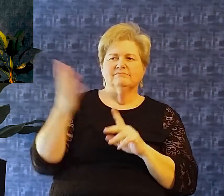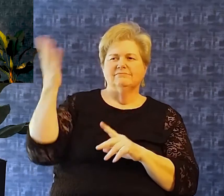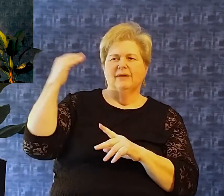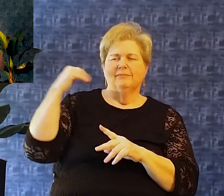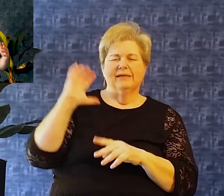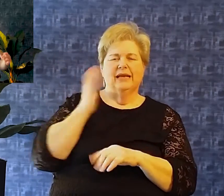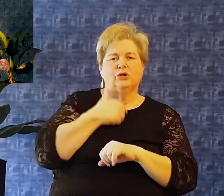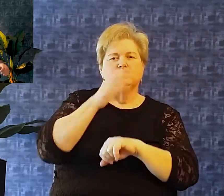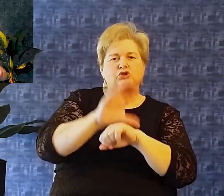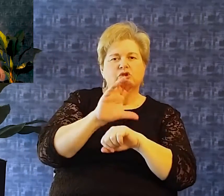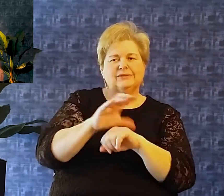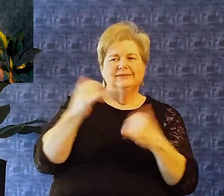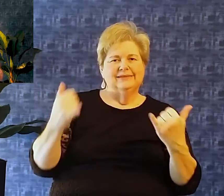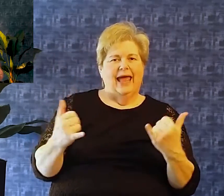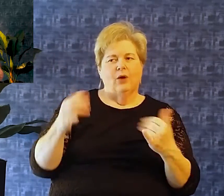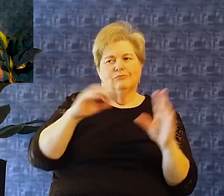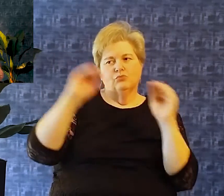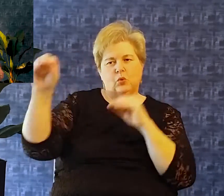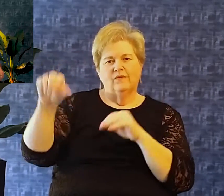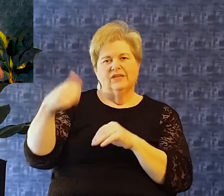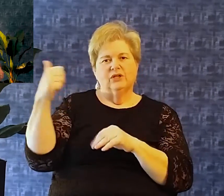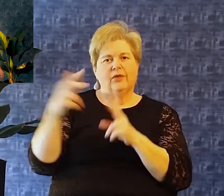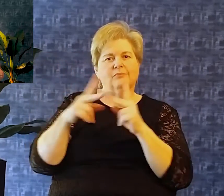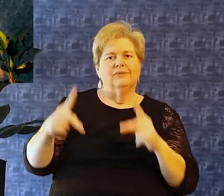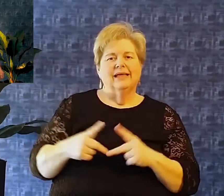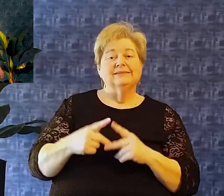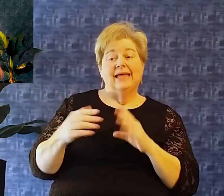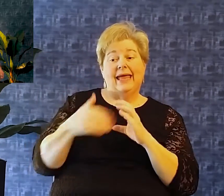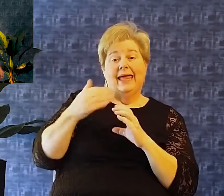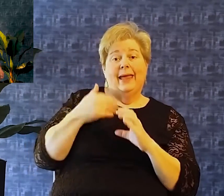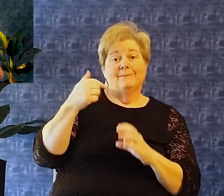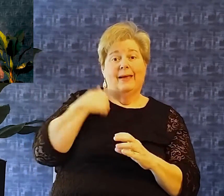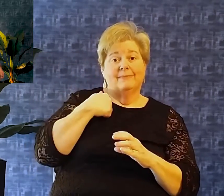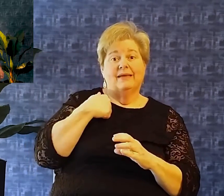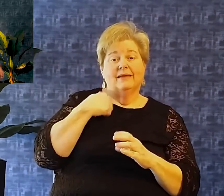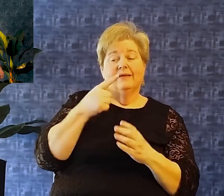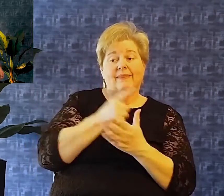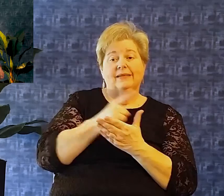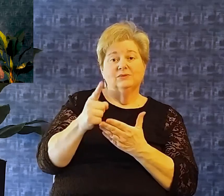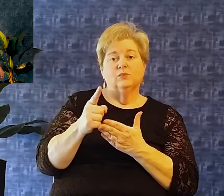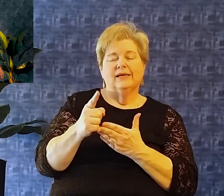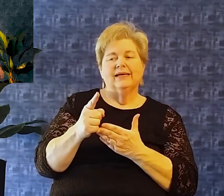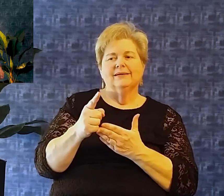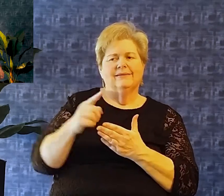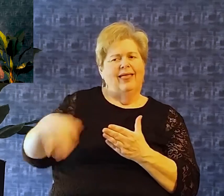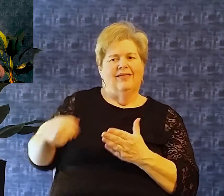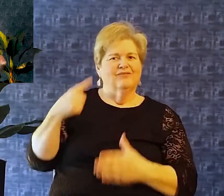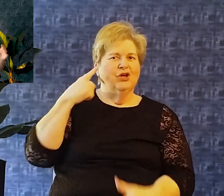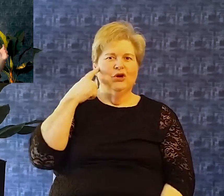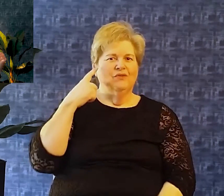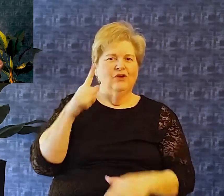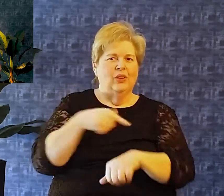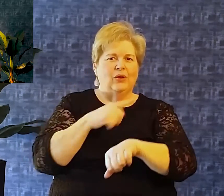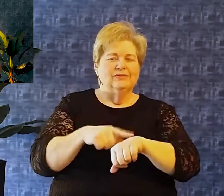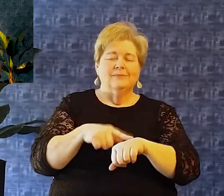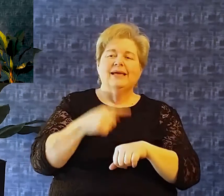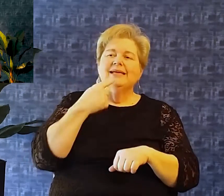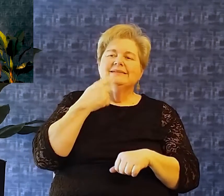our church He's no longer here in Wilmington any longer And he emailed me this week I hadn't heard from him in a while